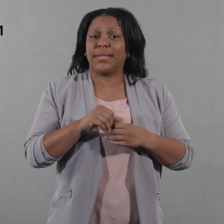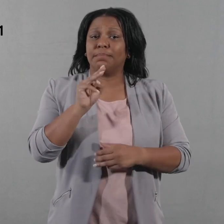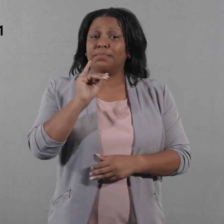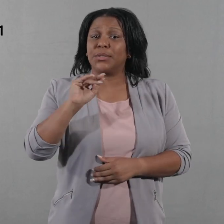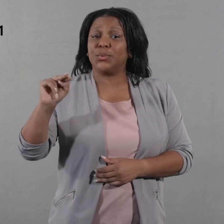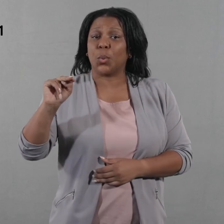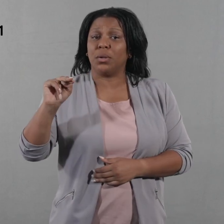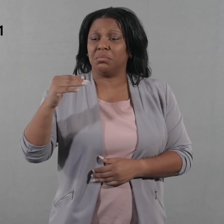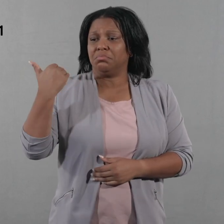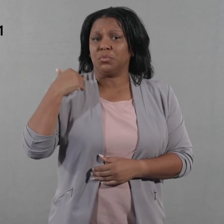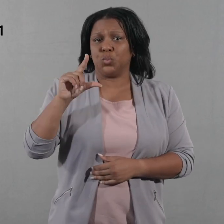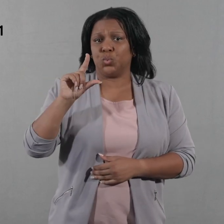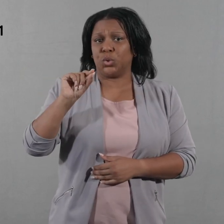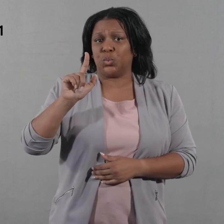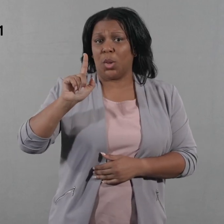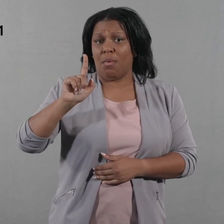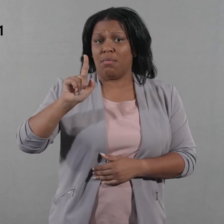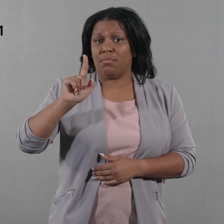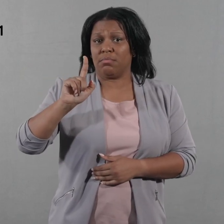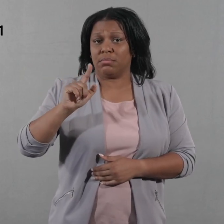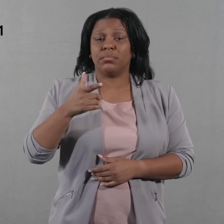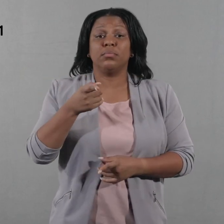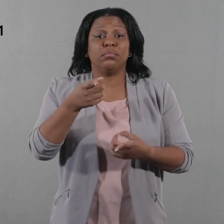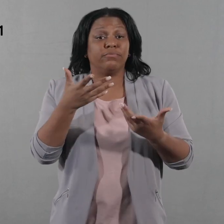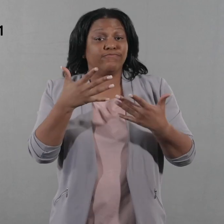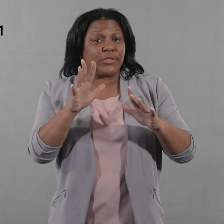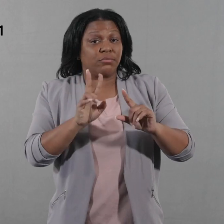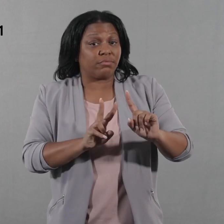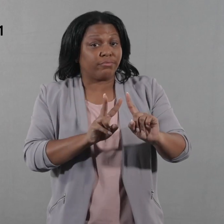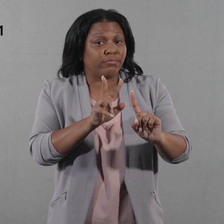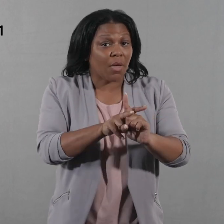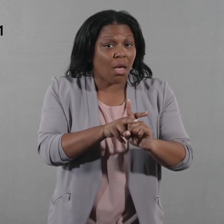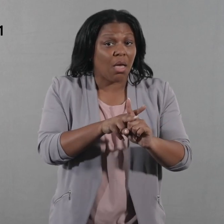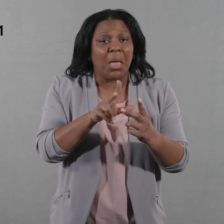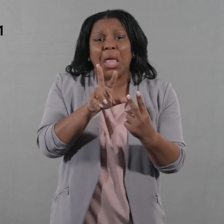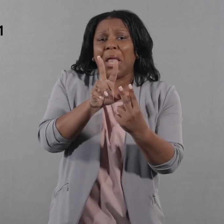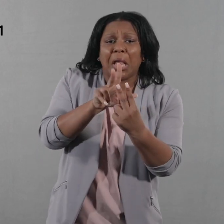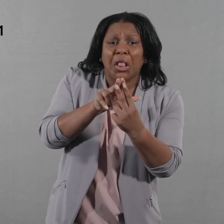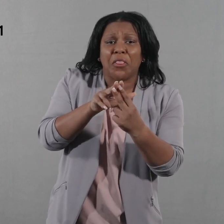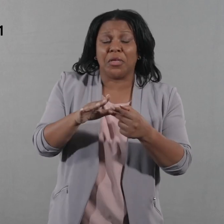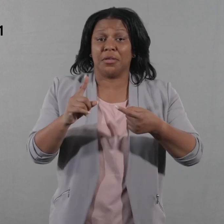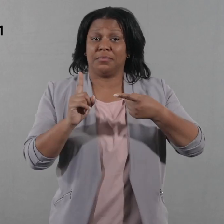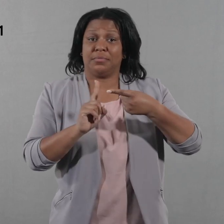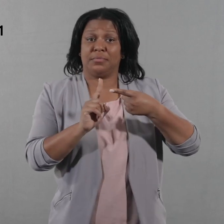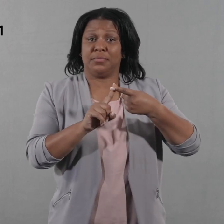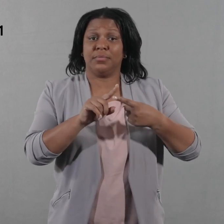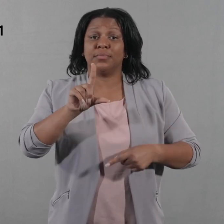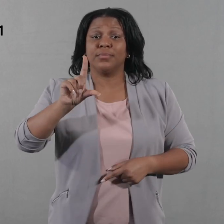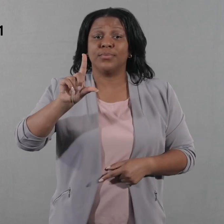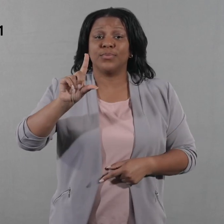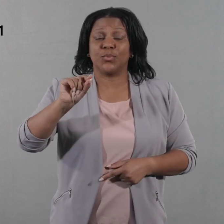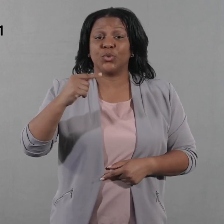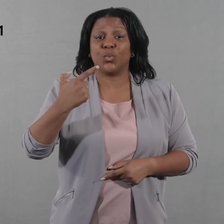in 2021 You filed either 2021